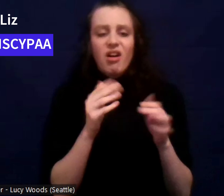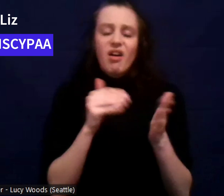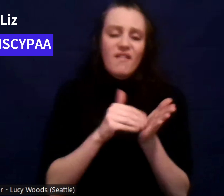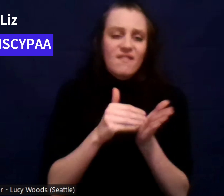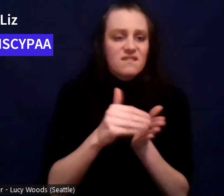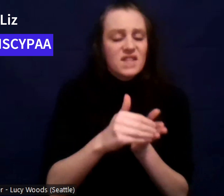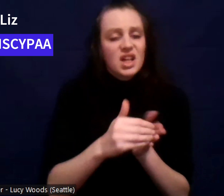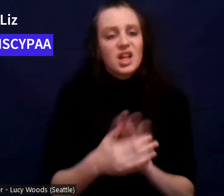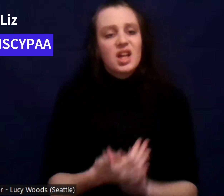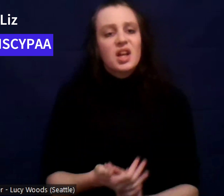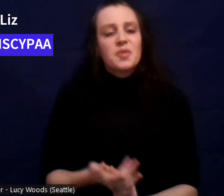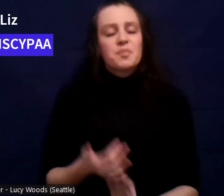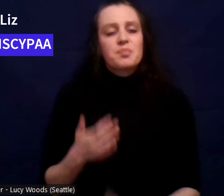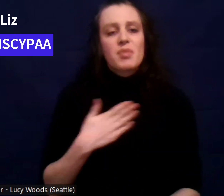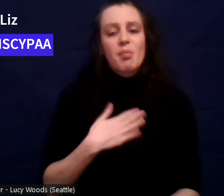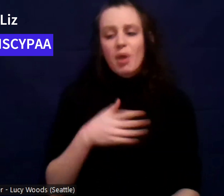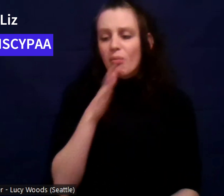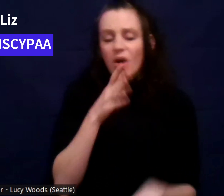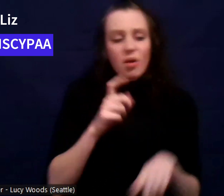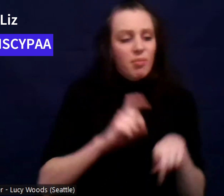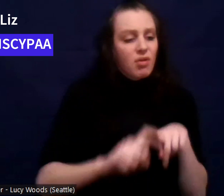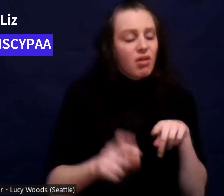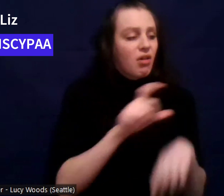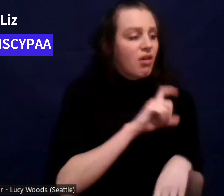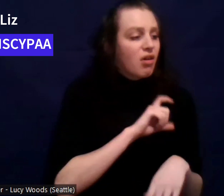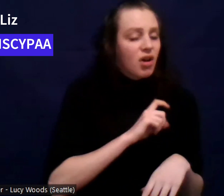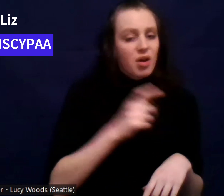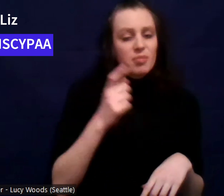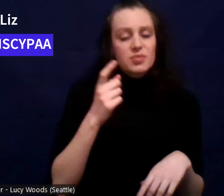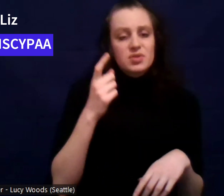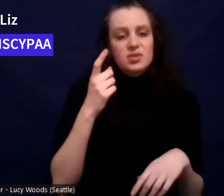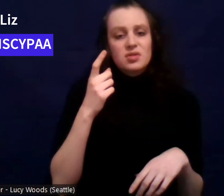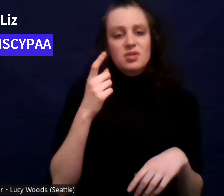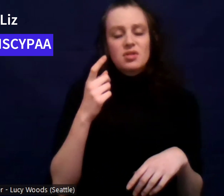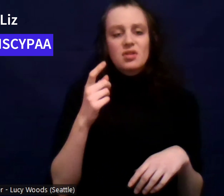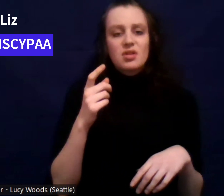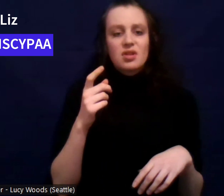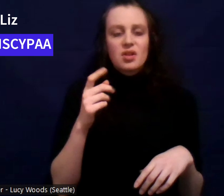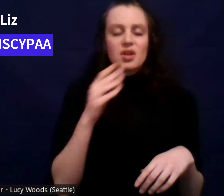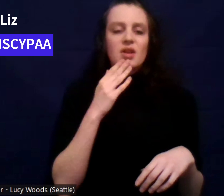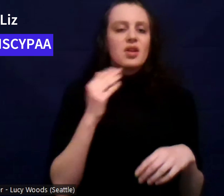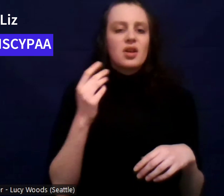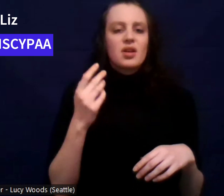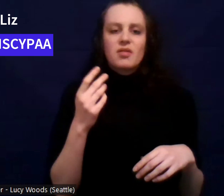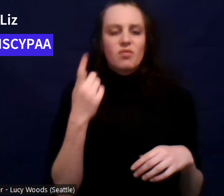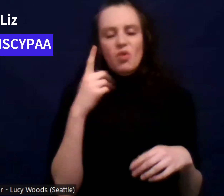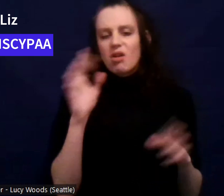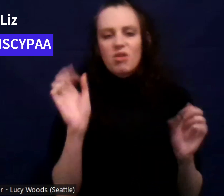My mom would call the cops on my dad for like no reason. So we always had like the cops at our house.